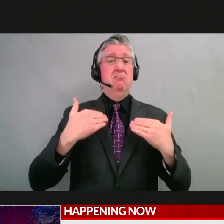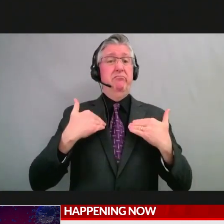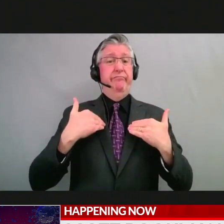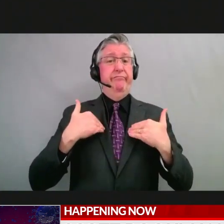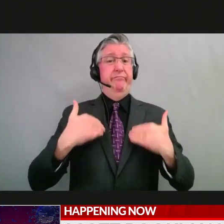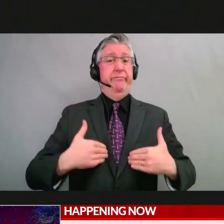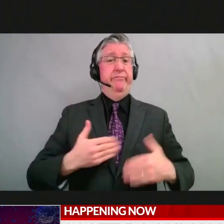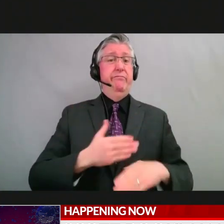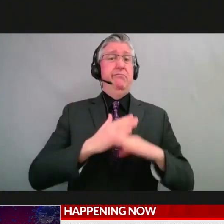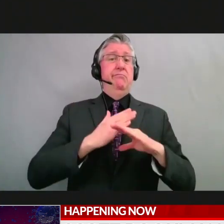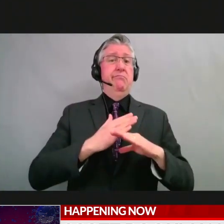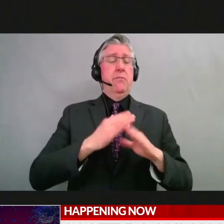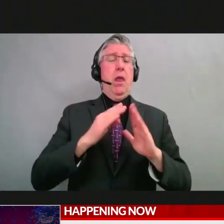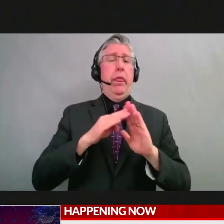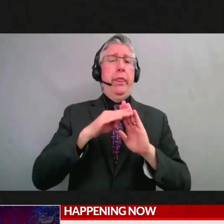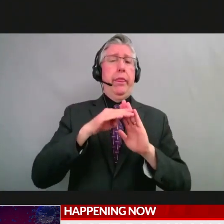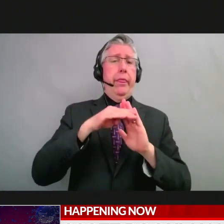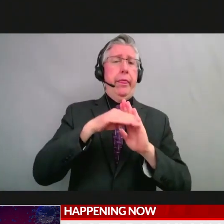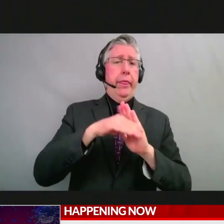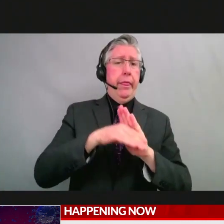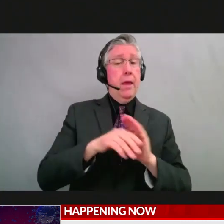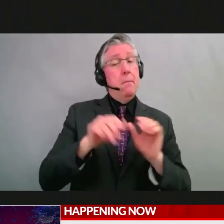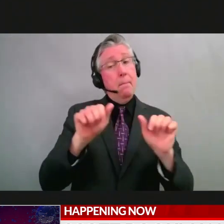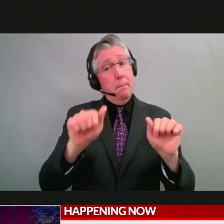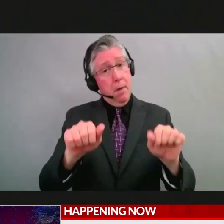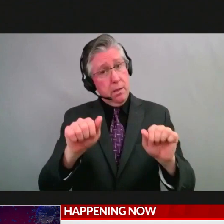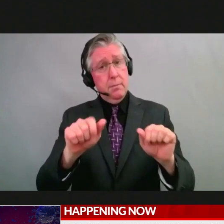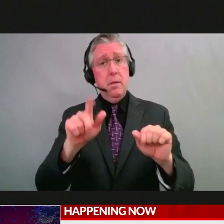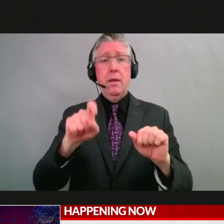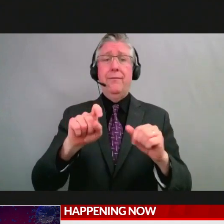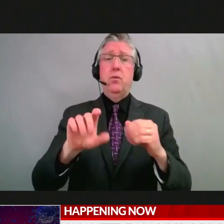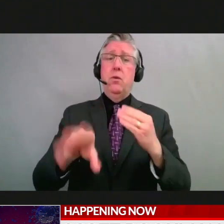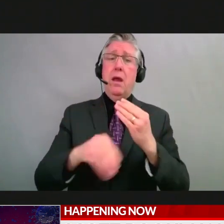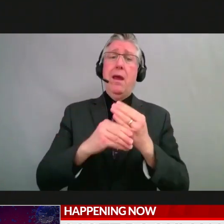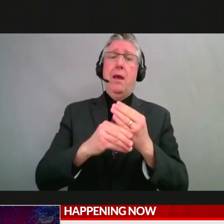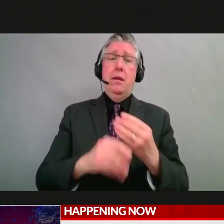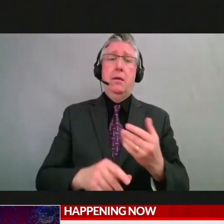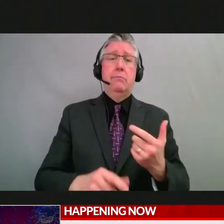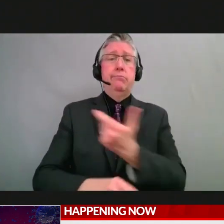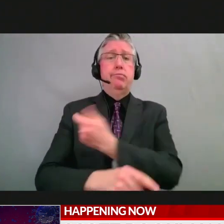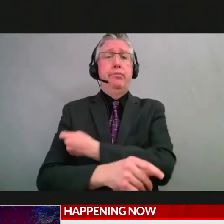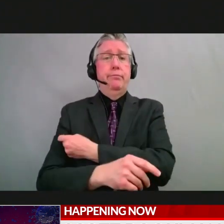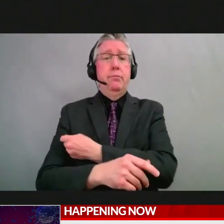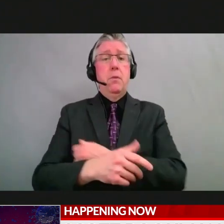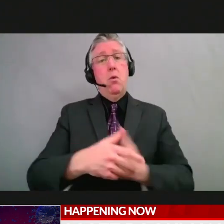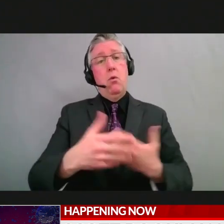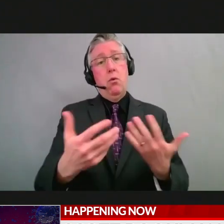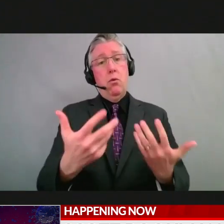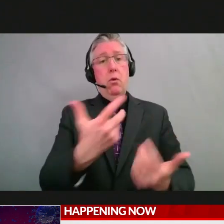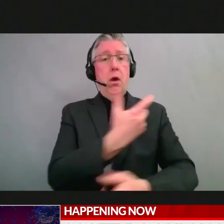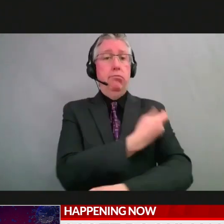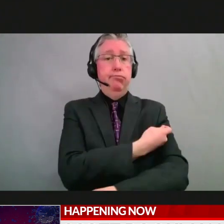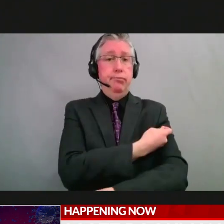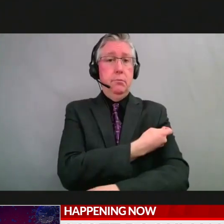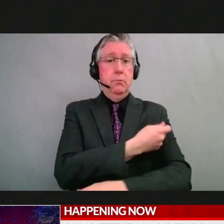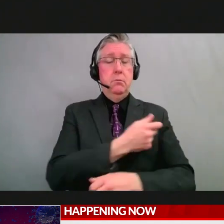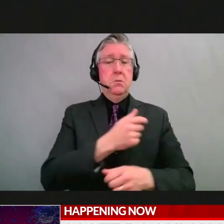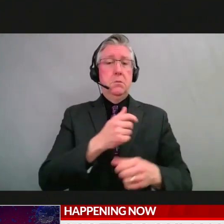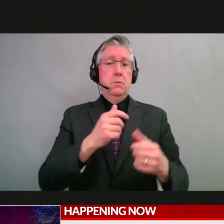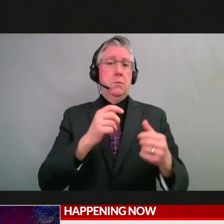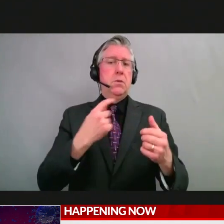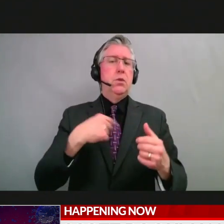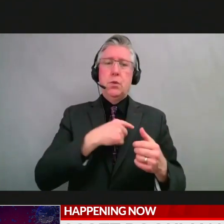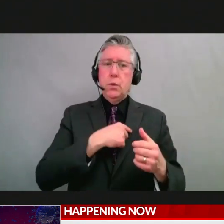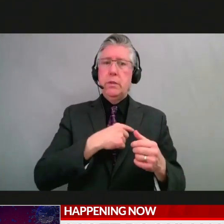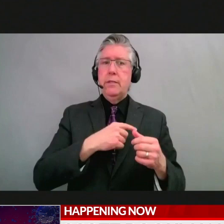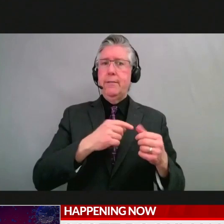shots to keep people up to date on their vaccination. And so we're really working through any number of different